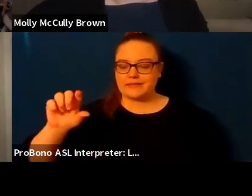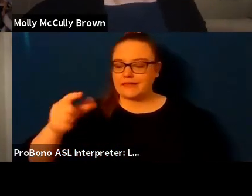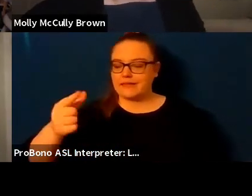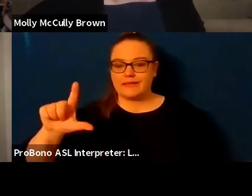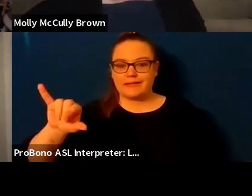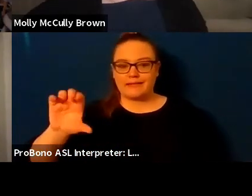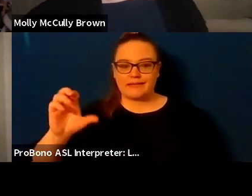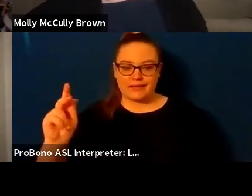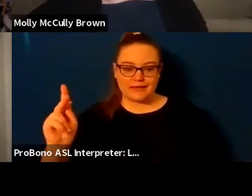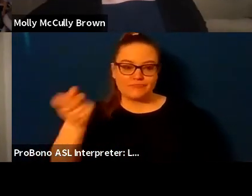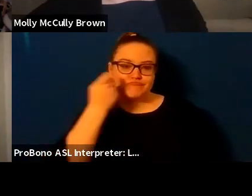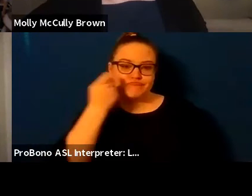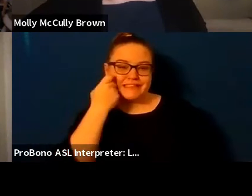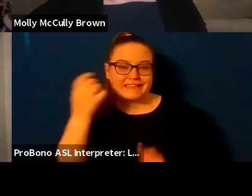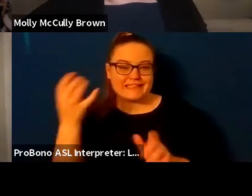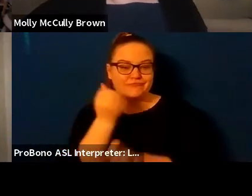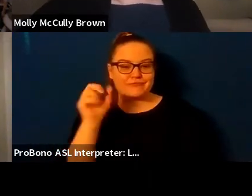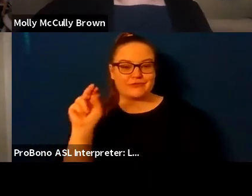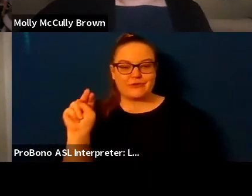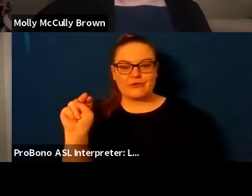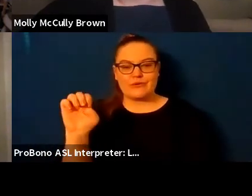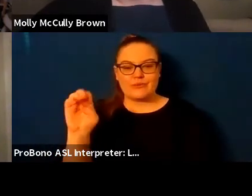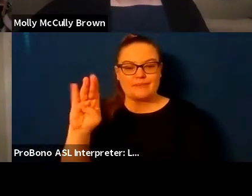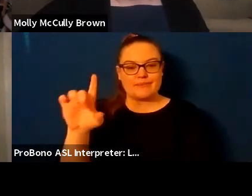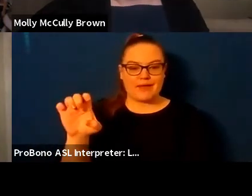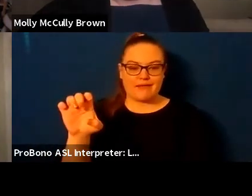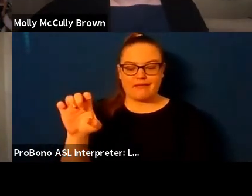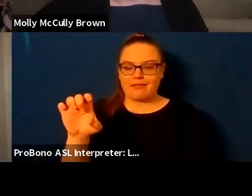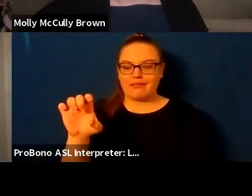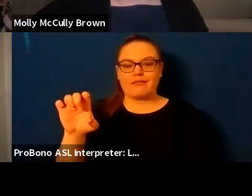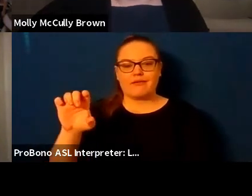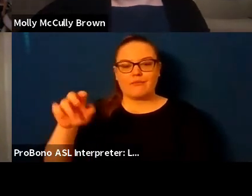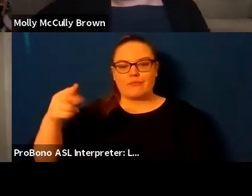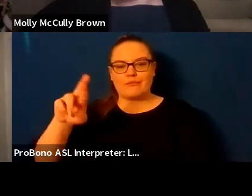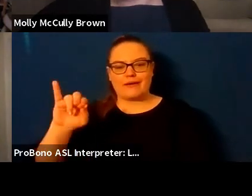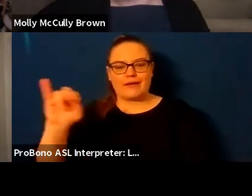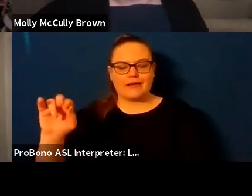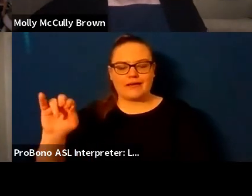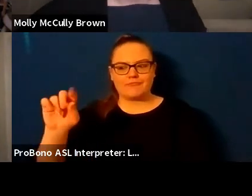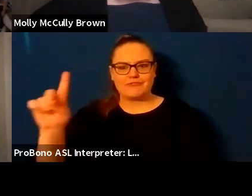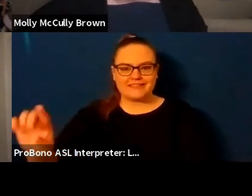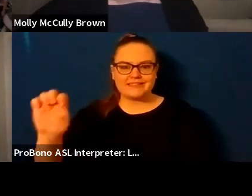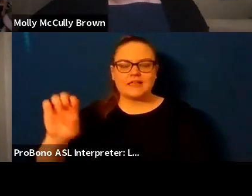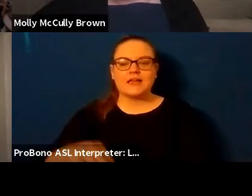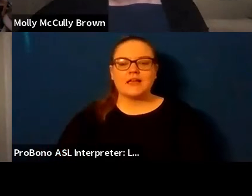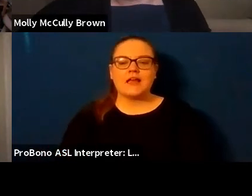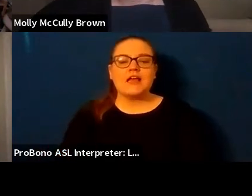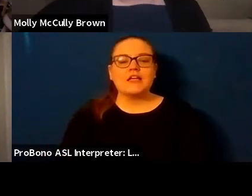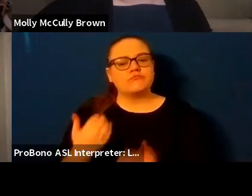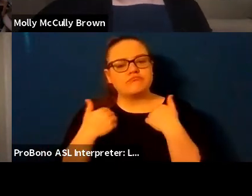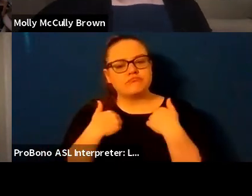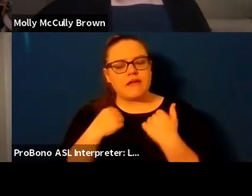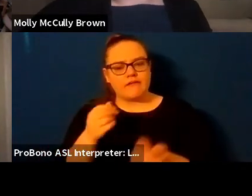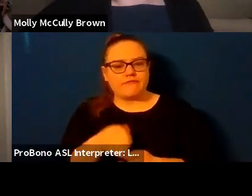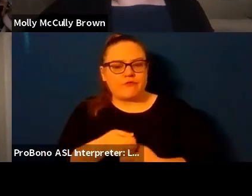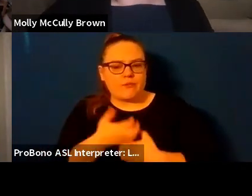world um uh has a has a poem from her her collection the wild iris which is called the hawthorn tree um and it has